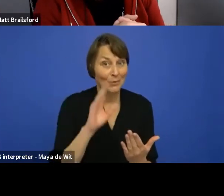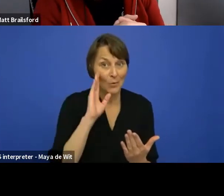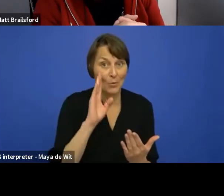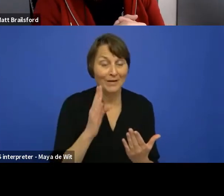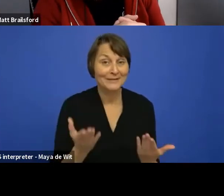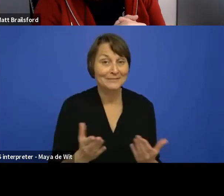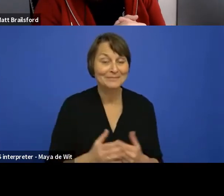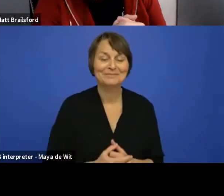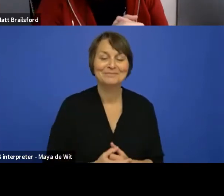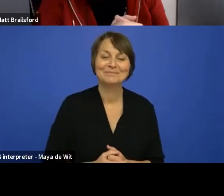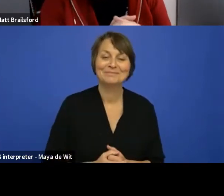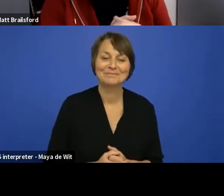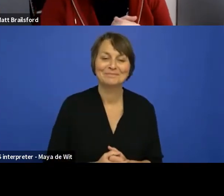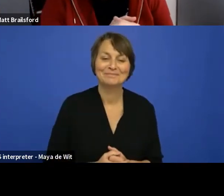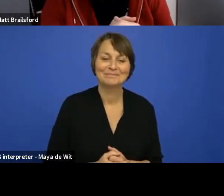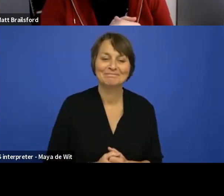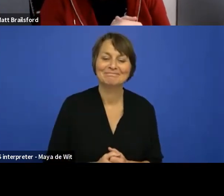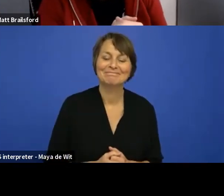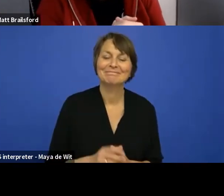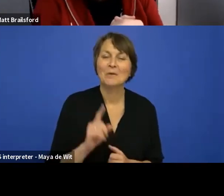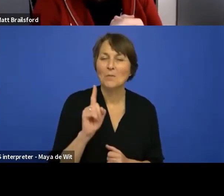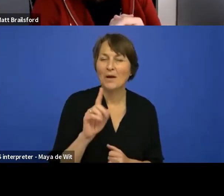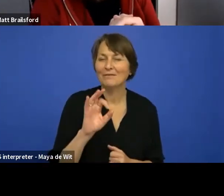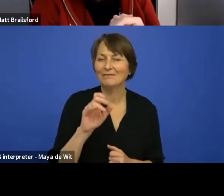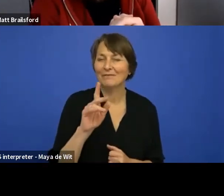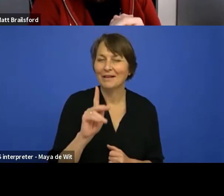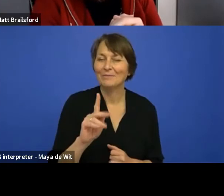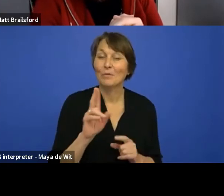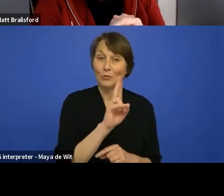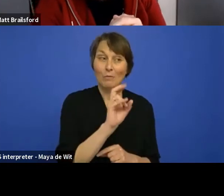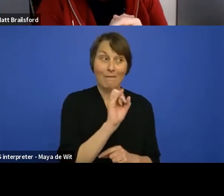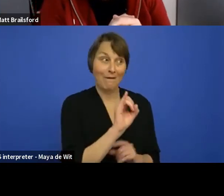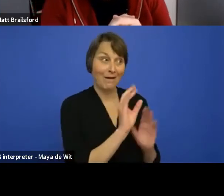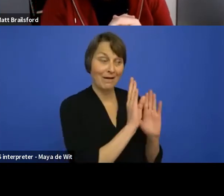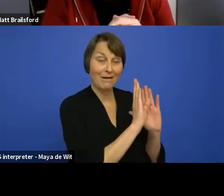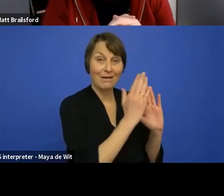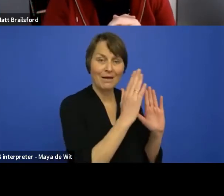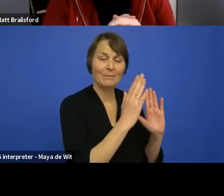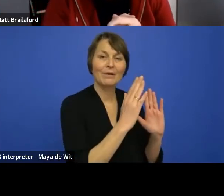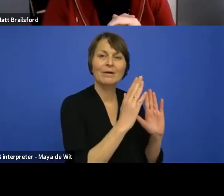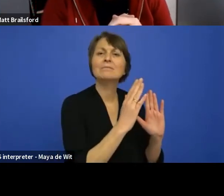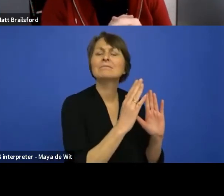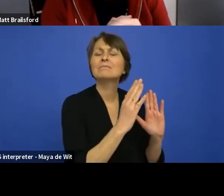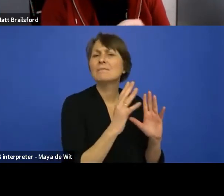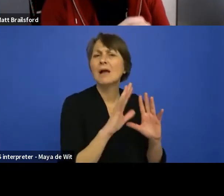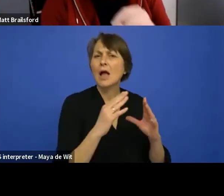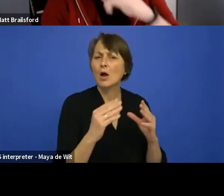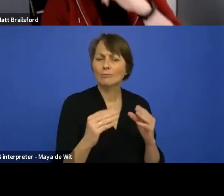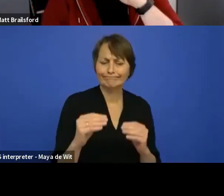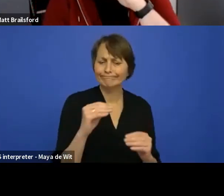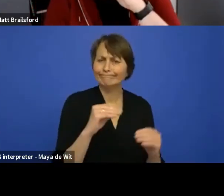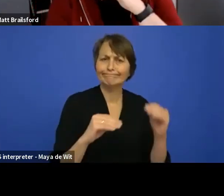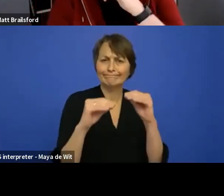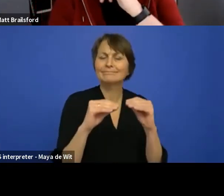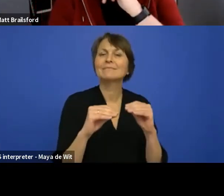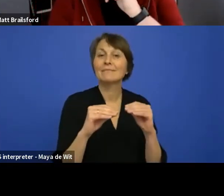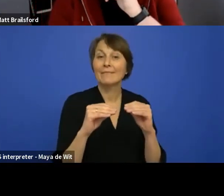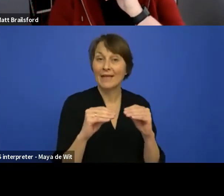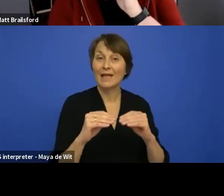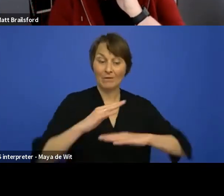So for the UI library, we're building it in like a documentation platform or playground or what you want